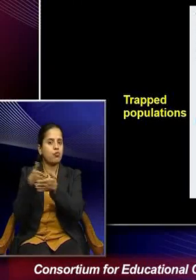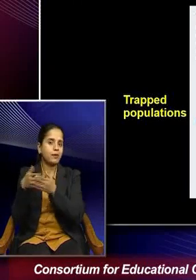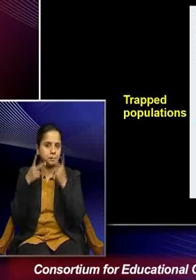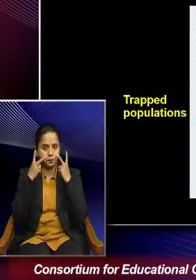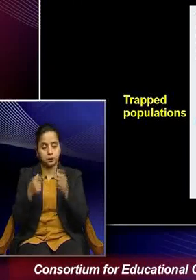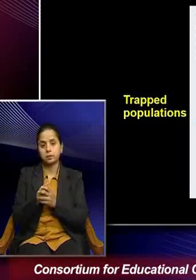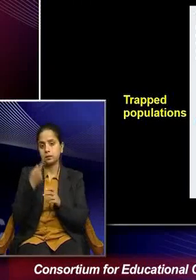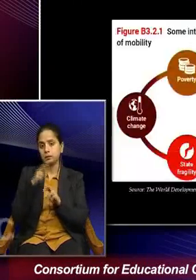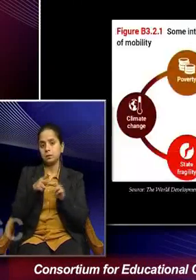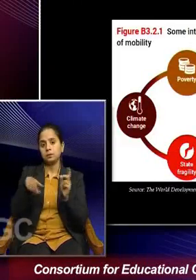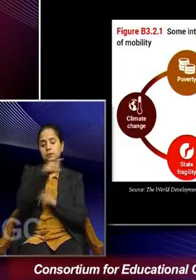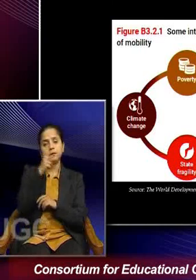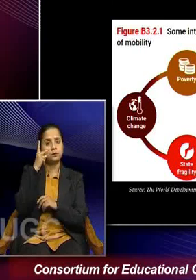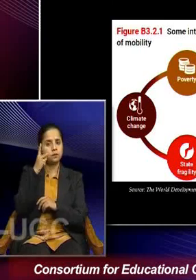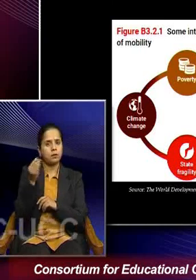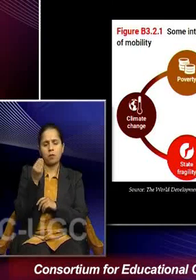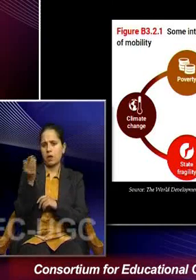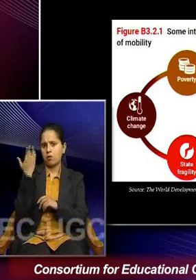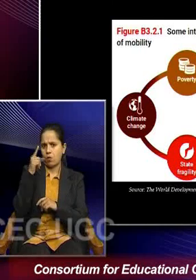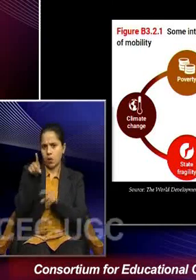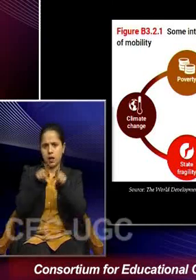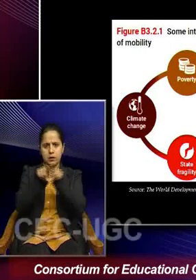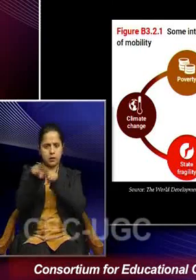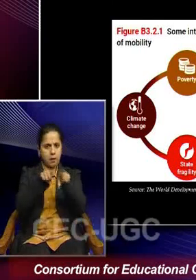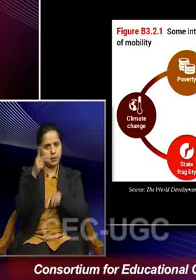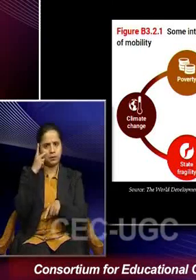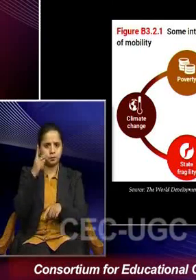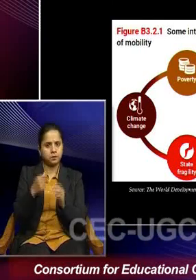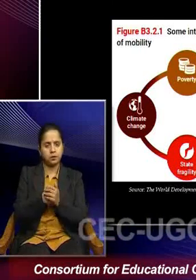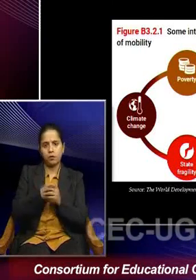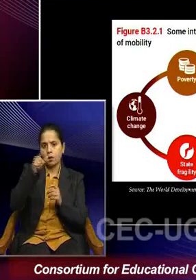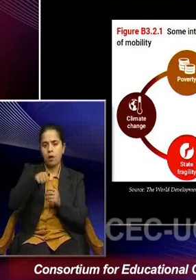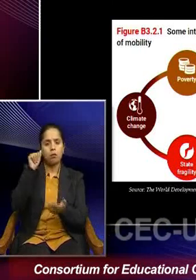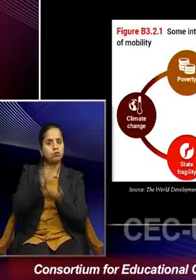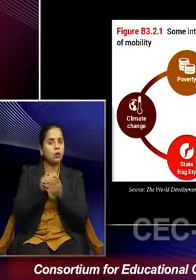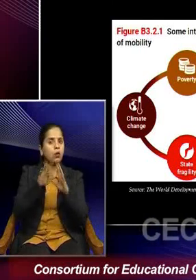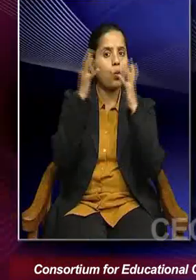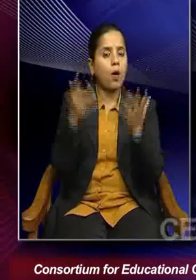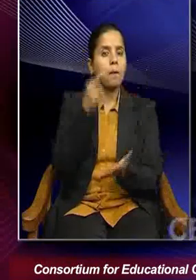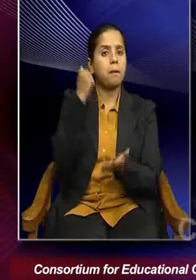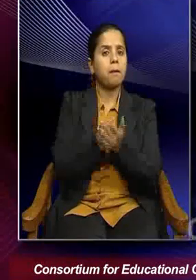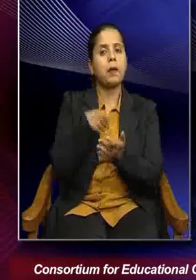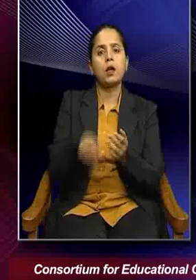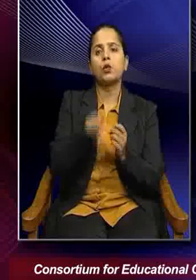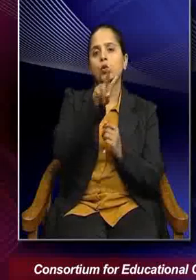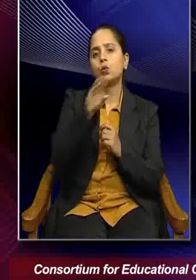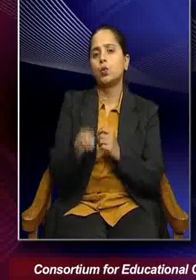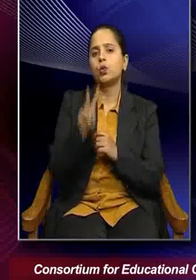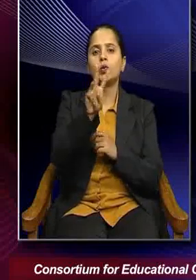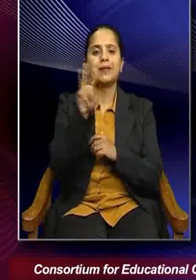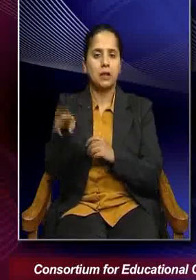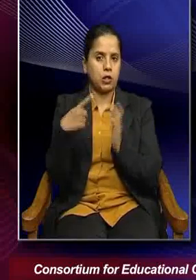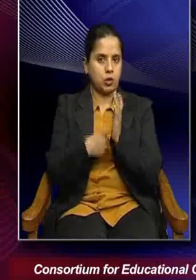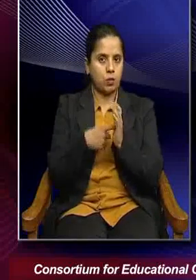If you look at one recent example, you know, which is published in the World Development Report of 2023 that talks about